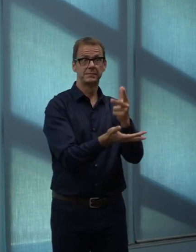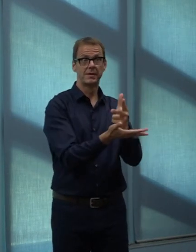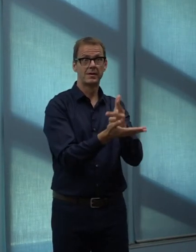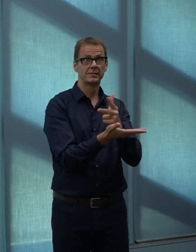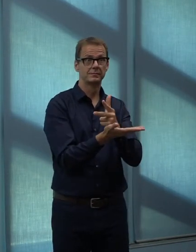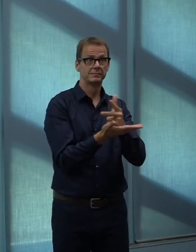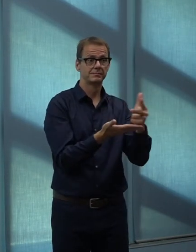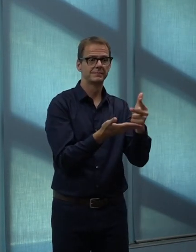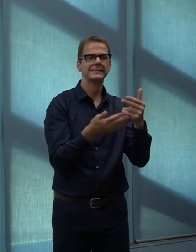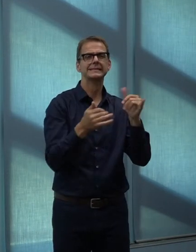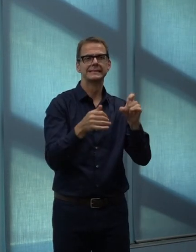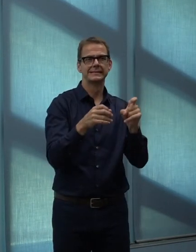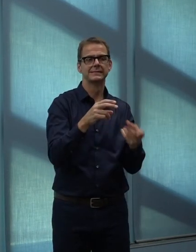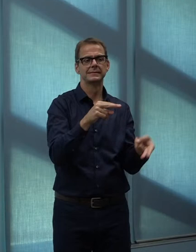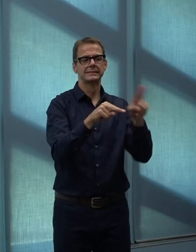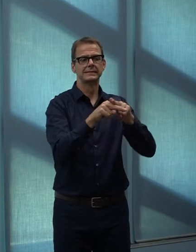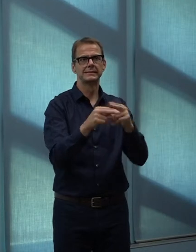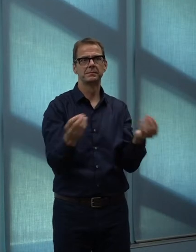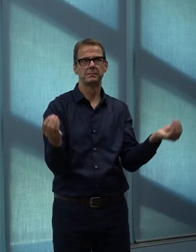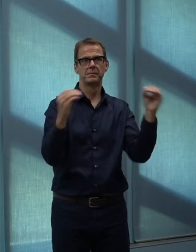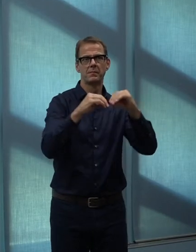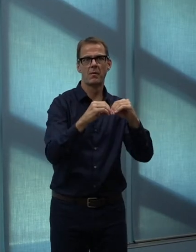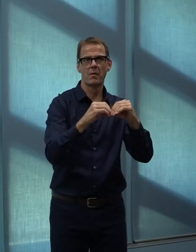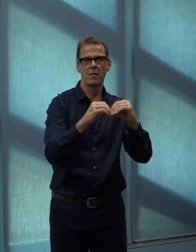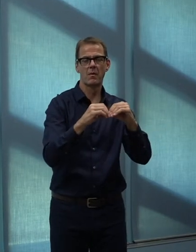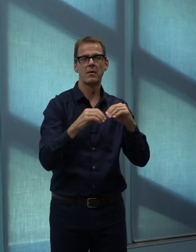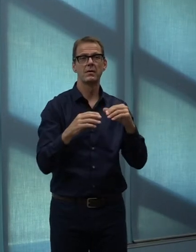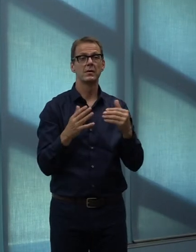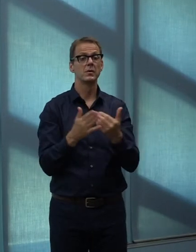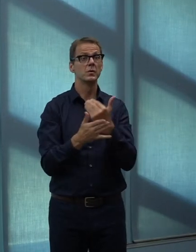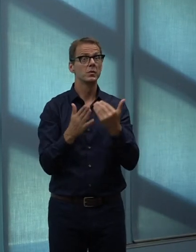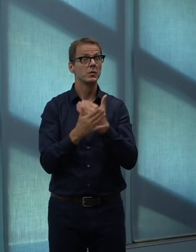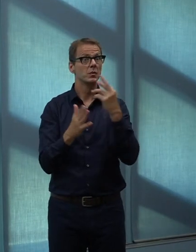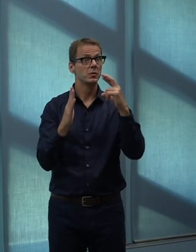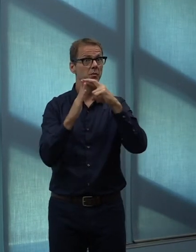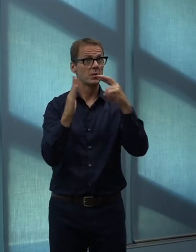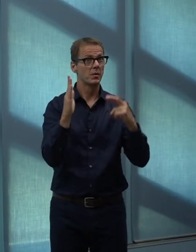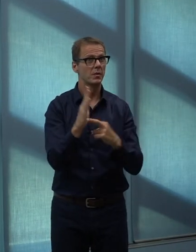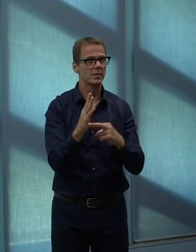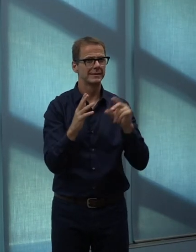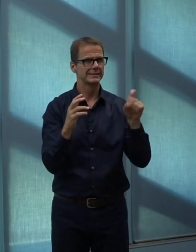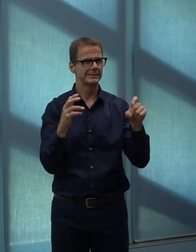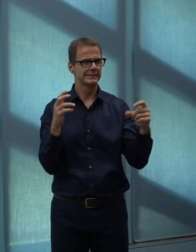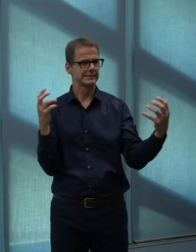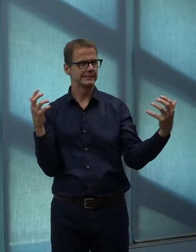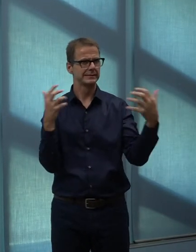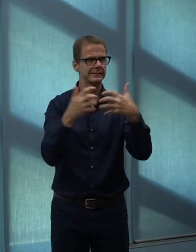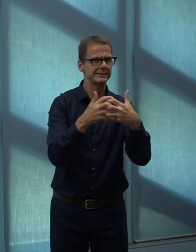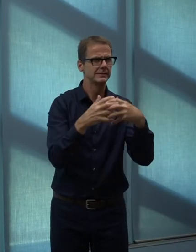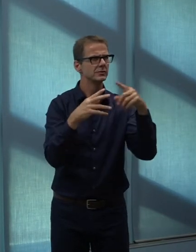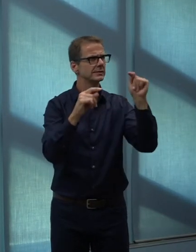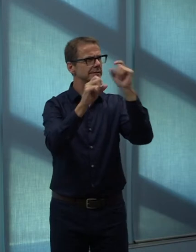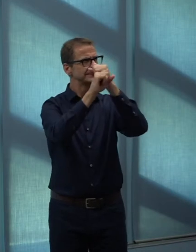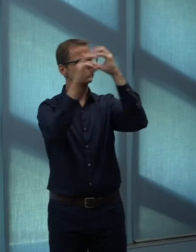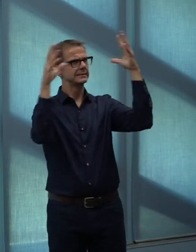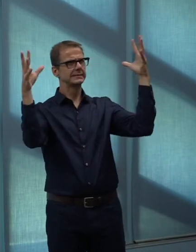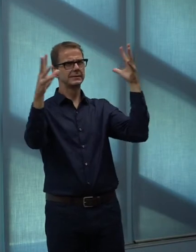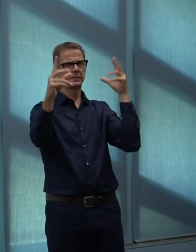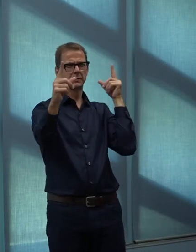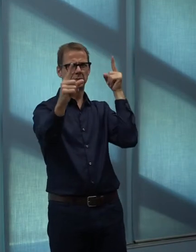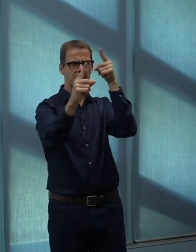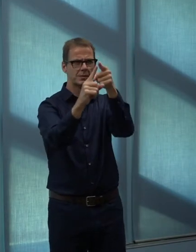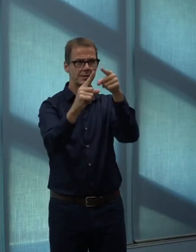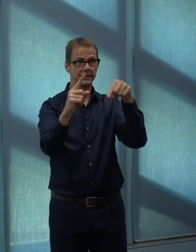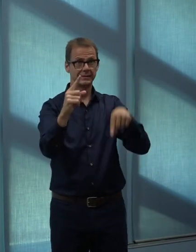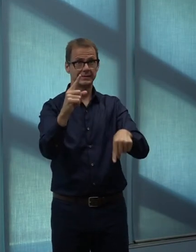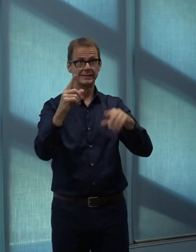Additionally, design requirements for both surface and underground parking facilities have been enhanced and opportunities created for